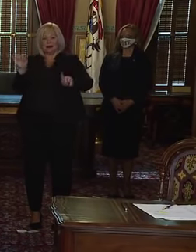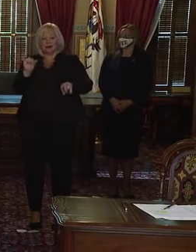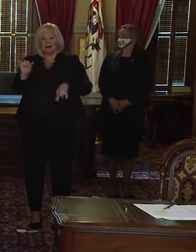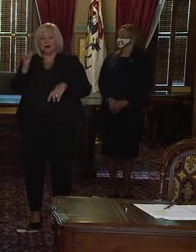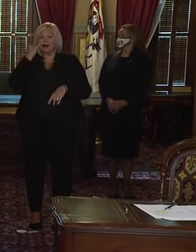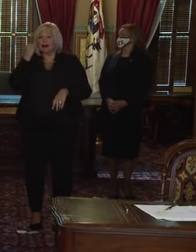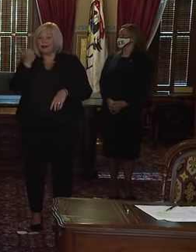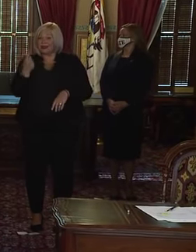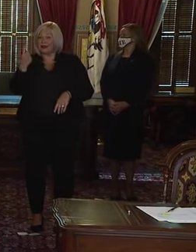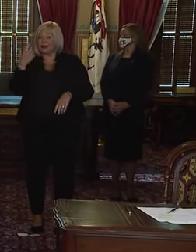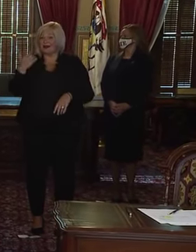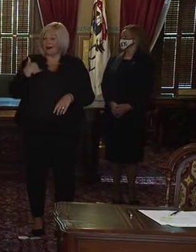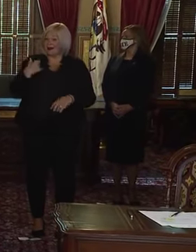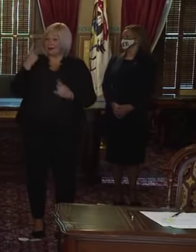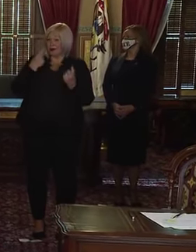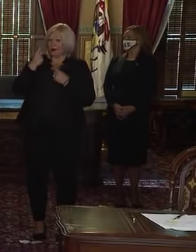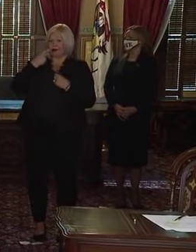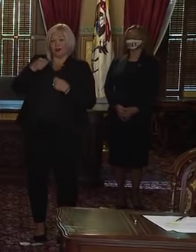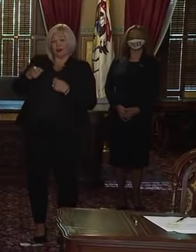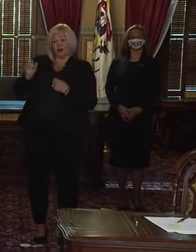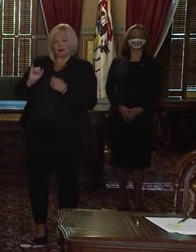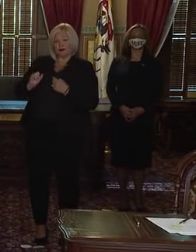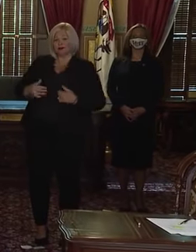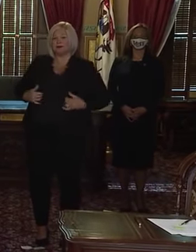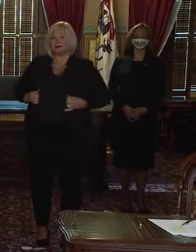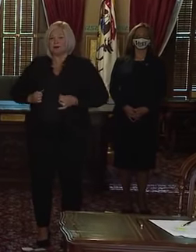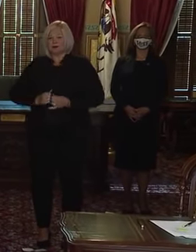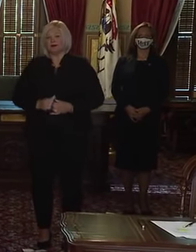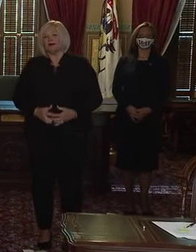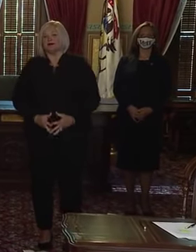any members of the press have some for her, too.